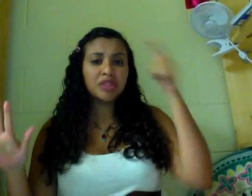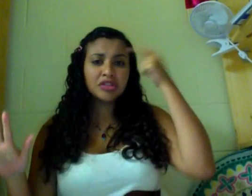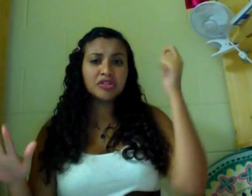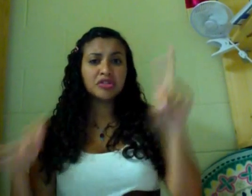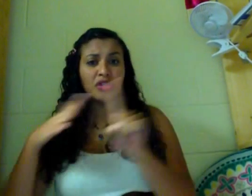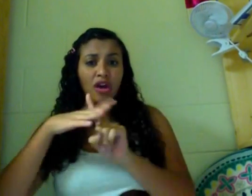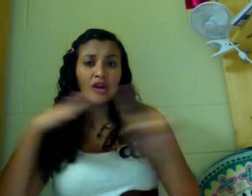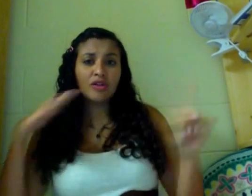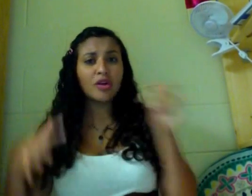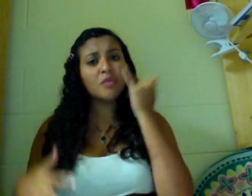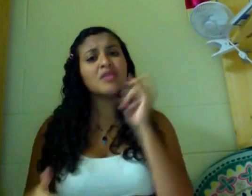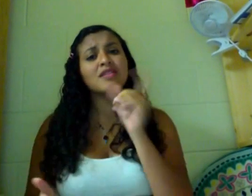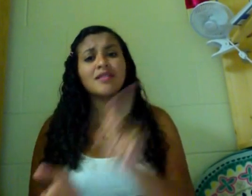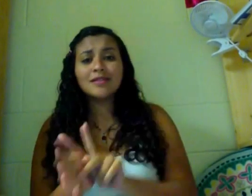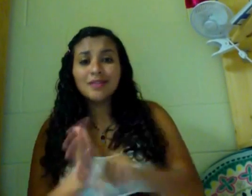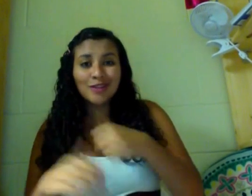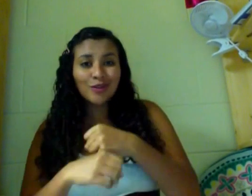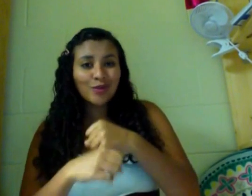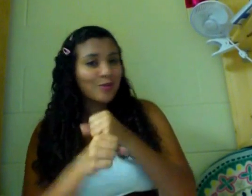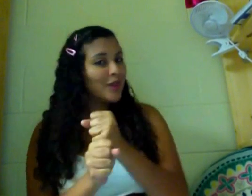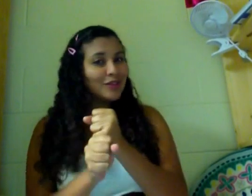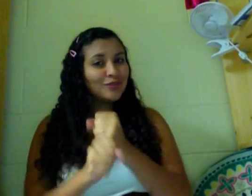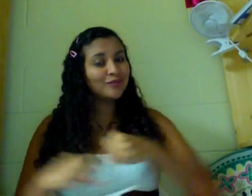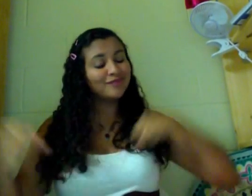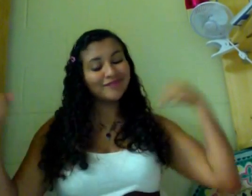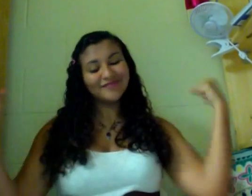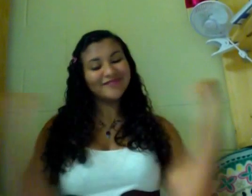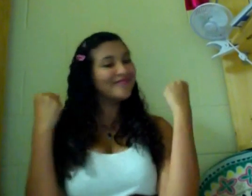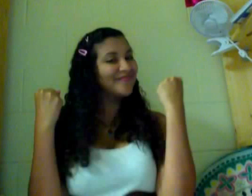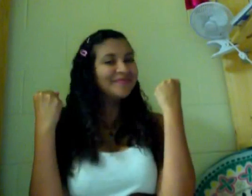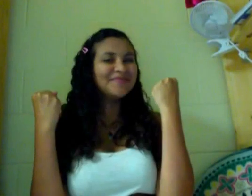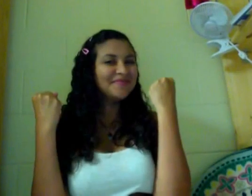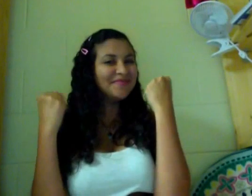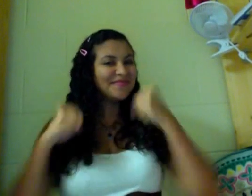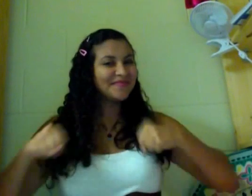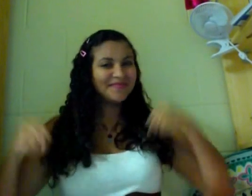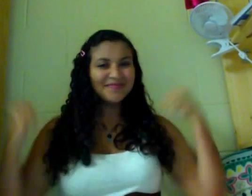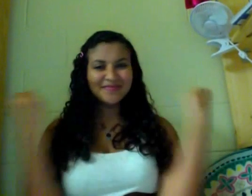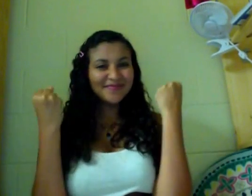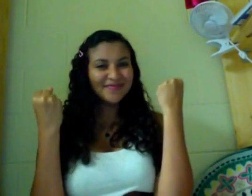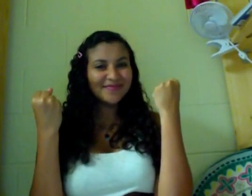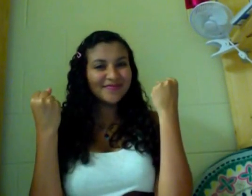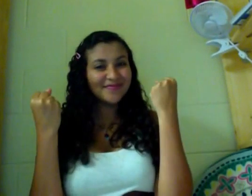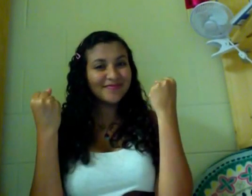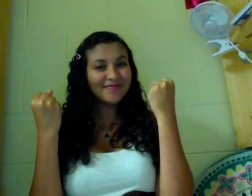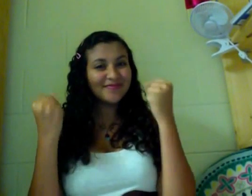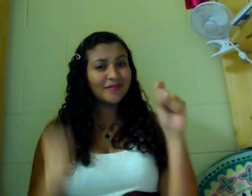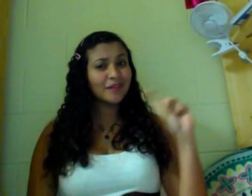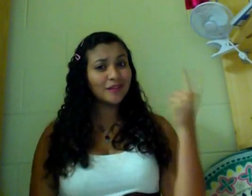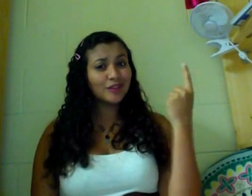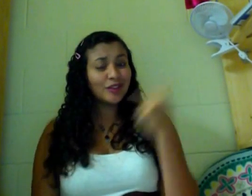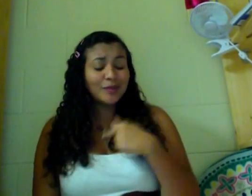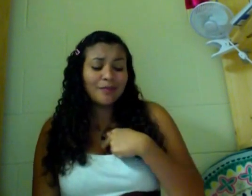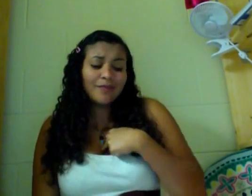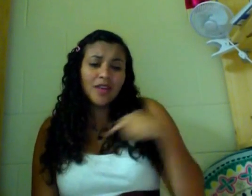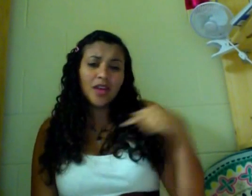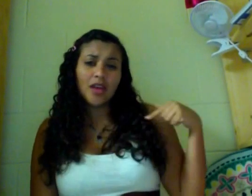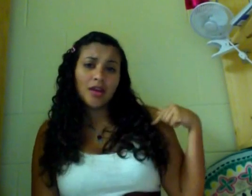cause you're gone What doesn't kill you makes you stronger, stronger Just me,